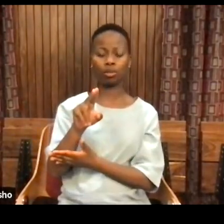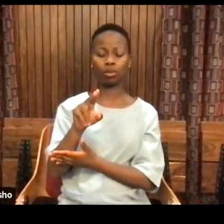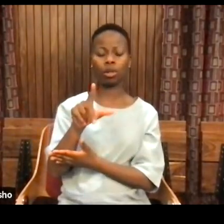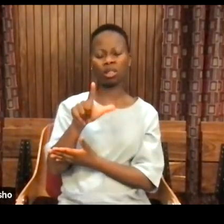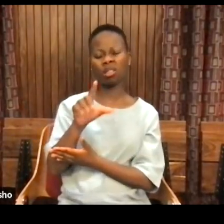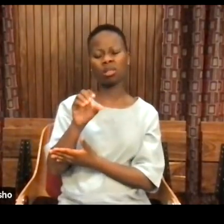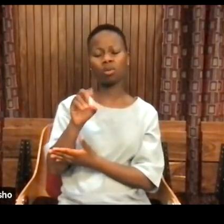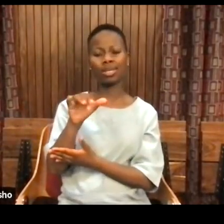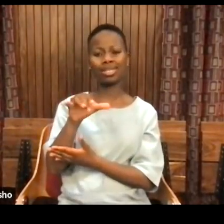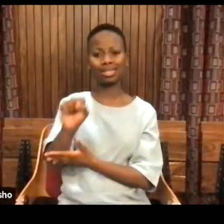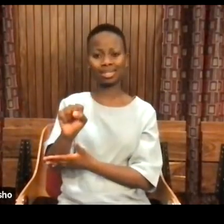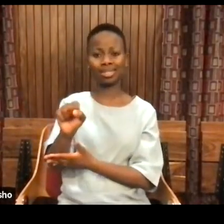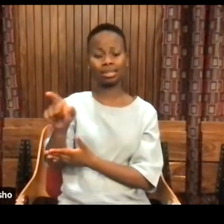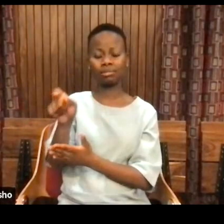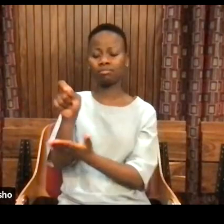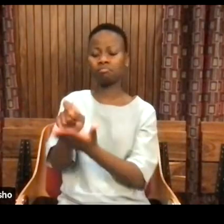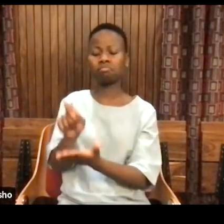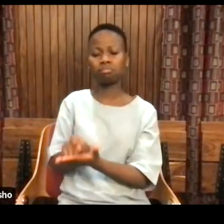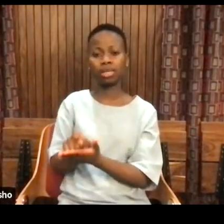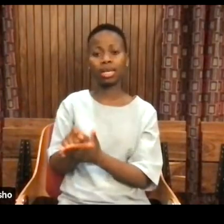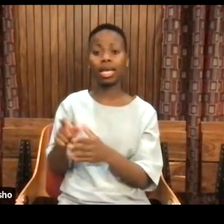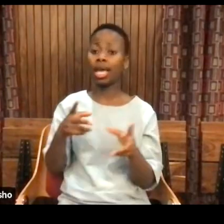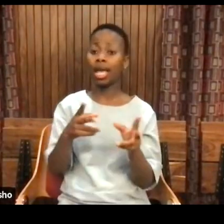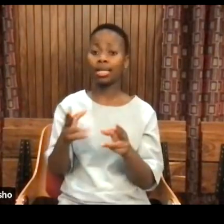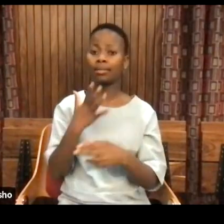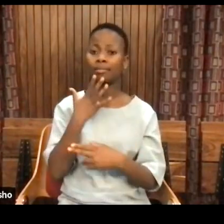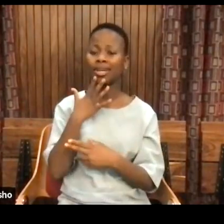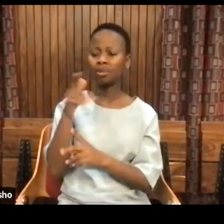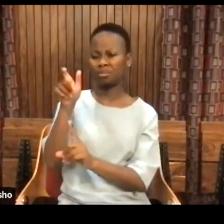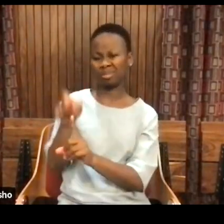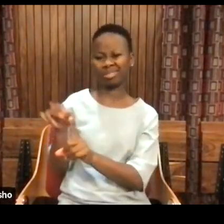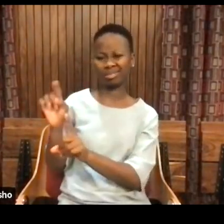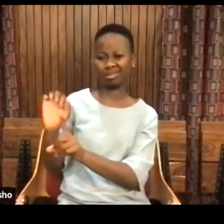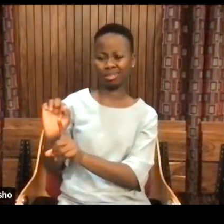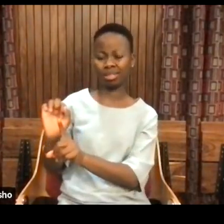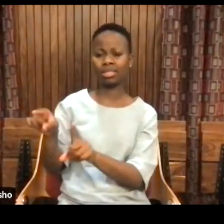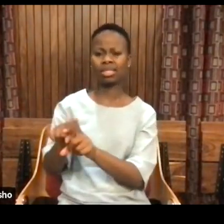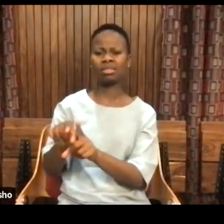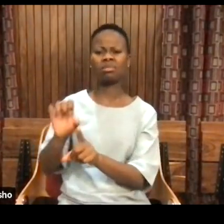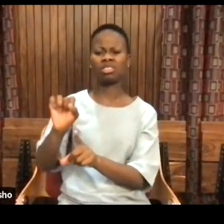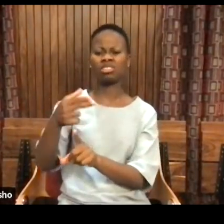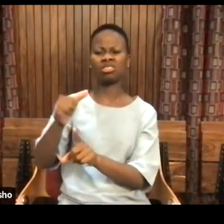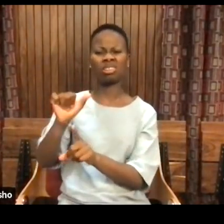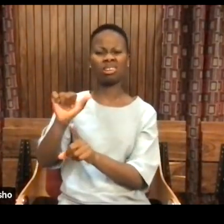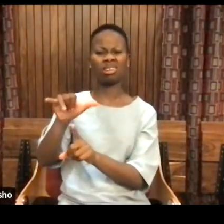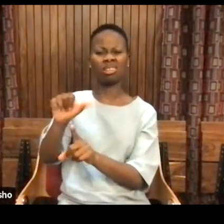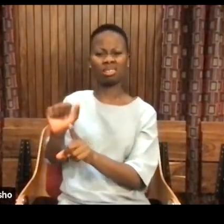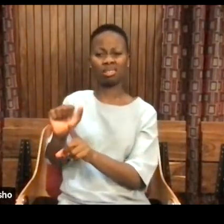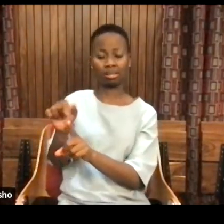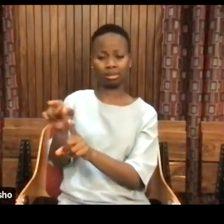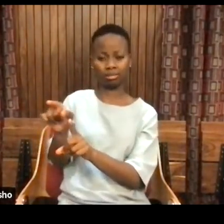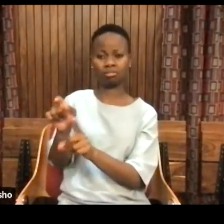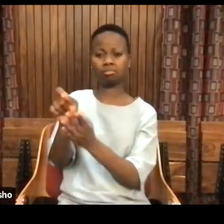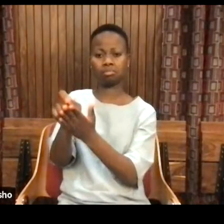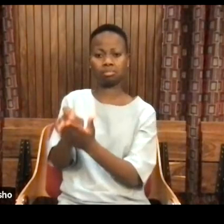edited by Rosena Matt and Dr. Shayan Day and Dr. it's published by Princeberry.